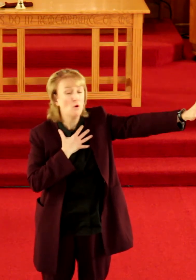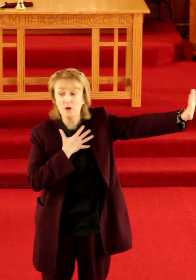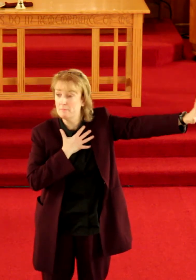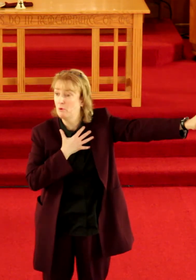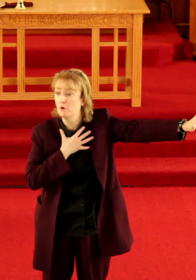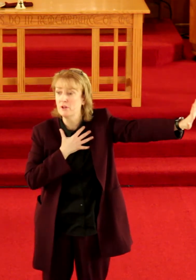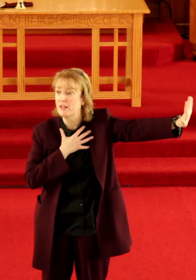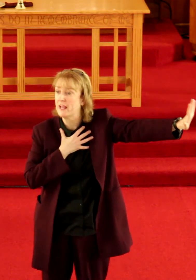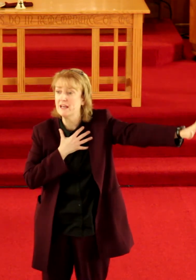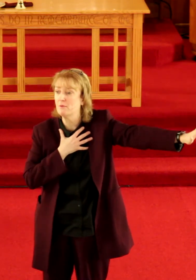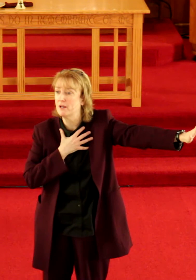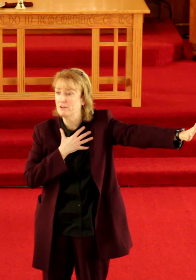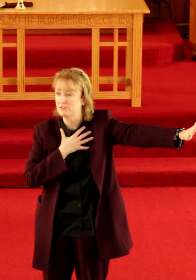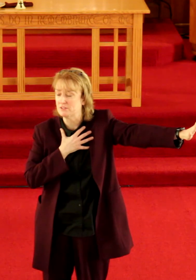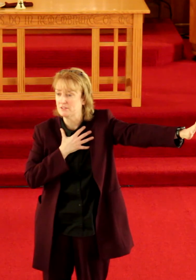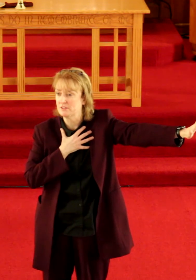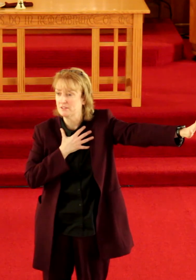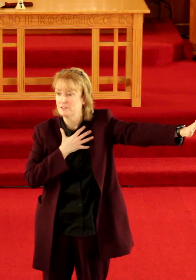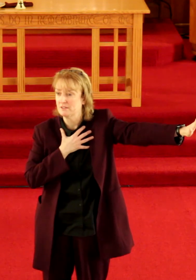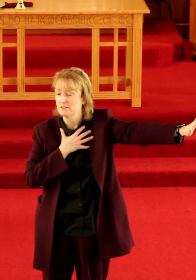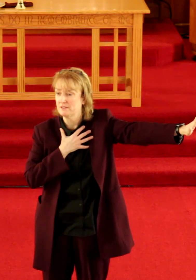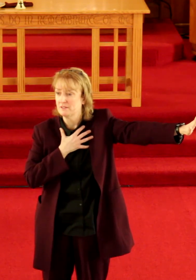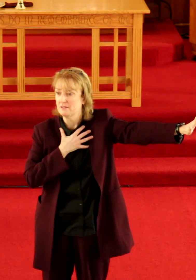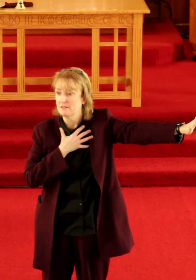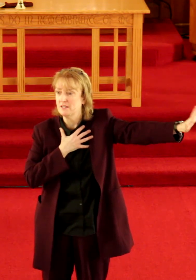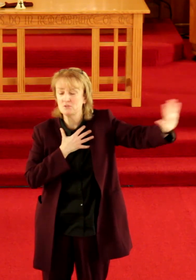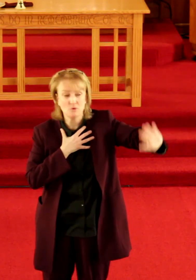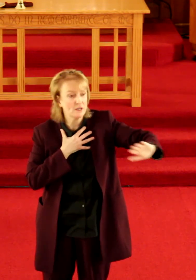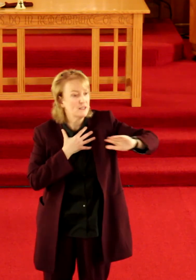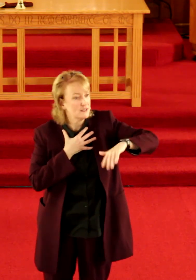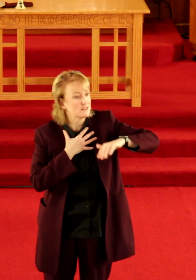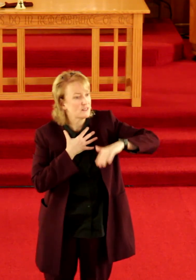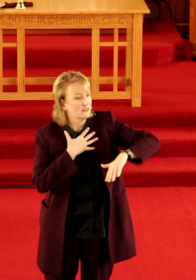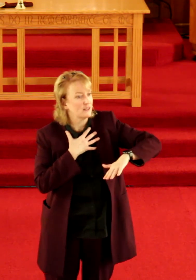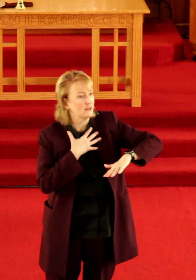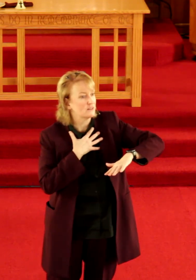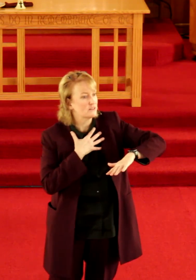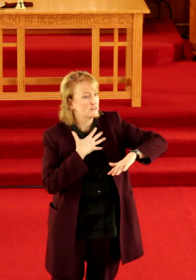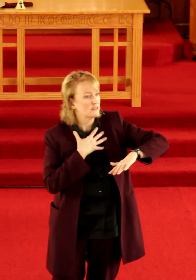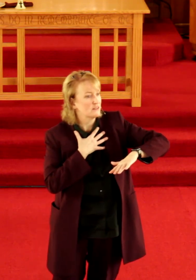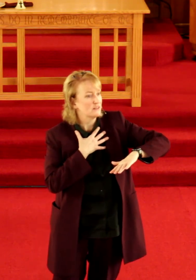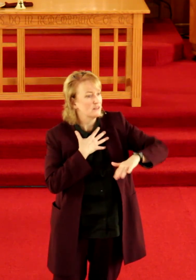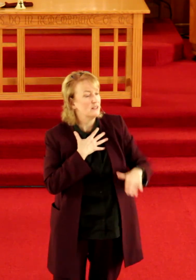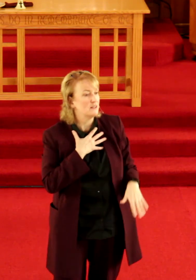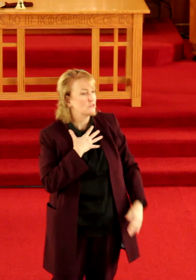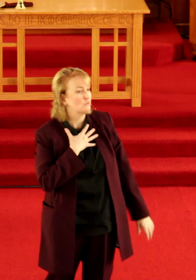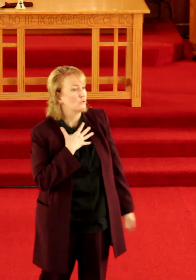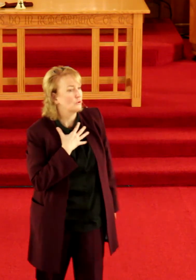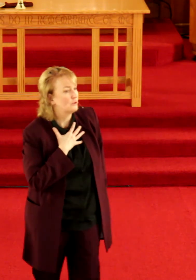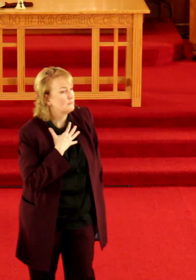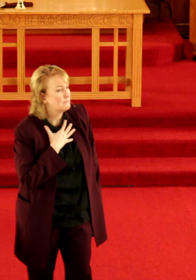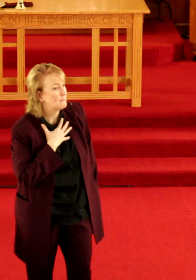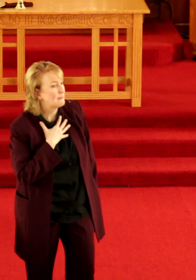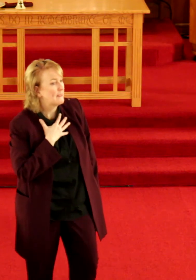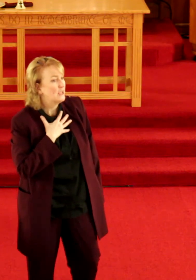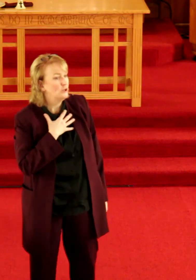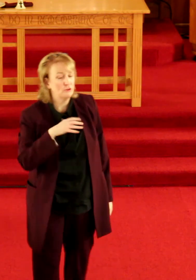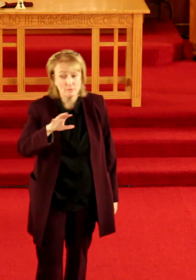more important than anyone else's is what is killing us in this world you know the